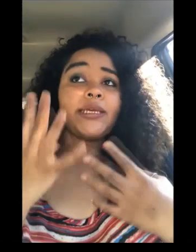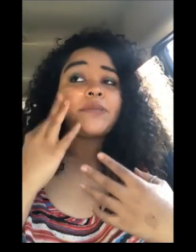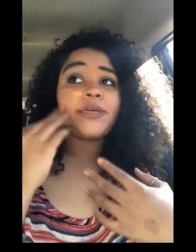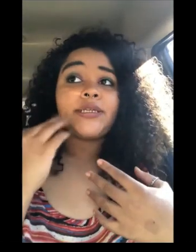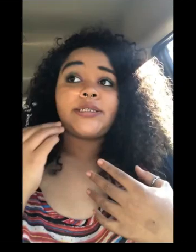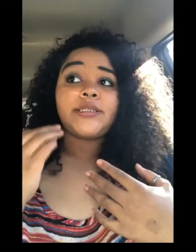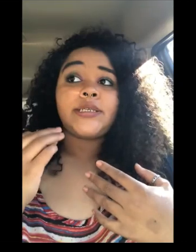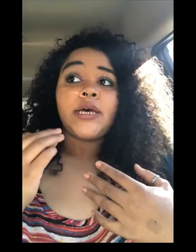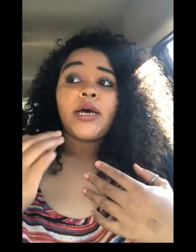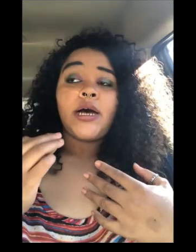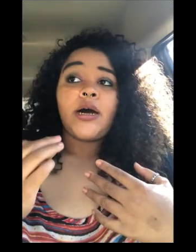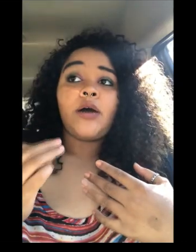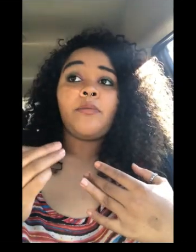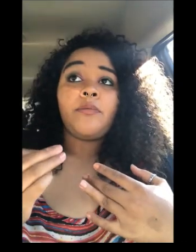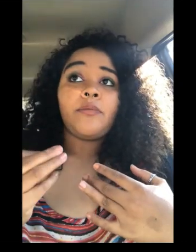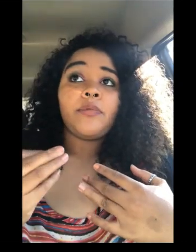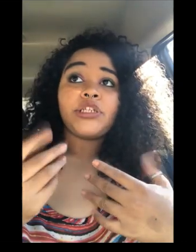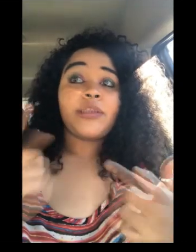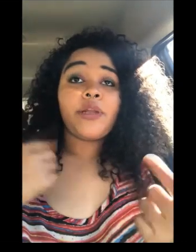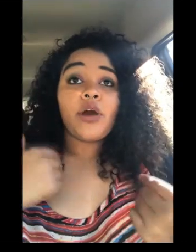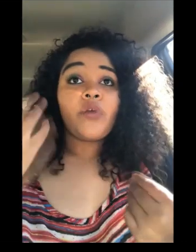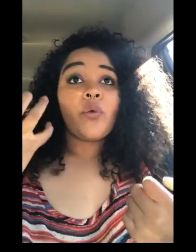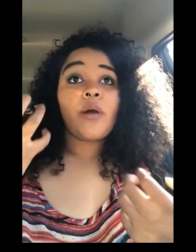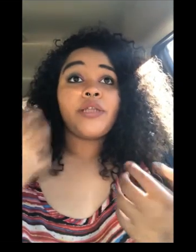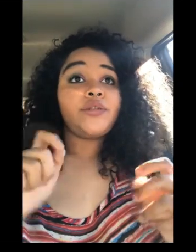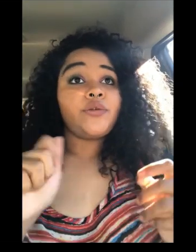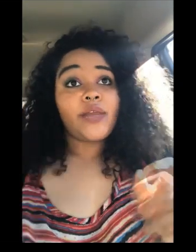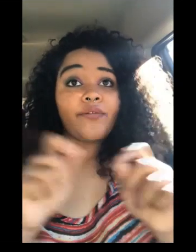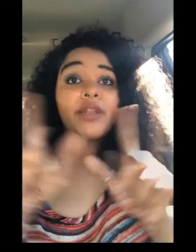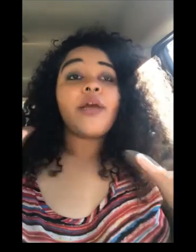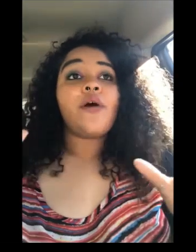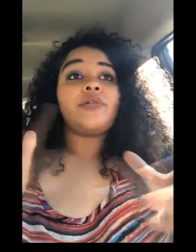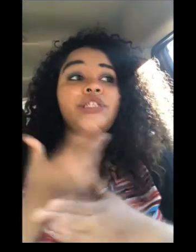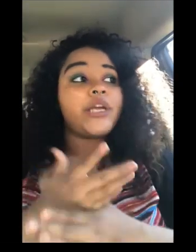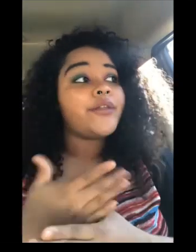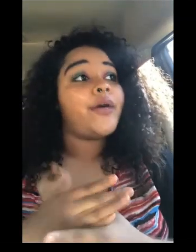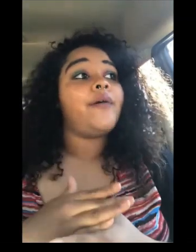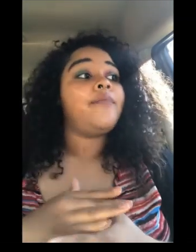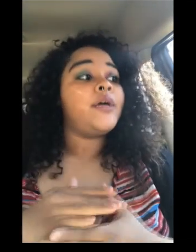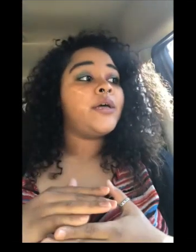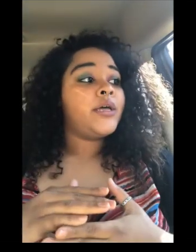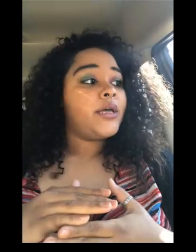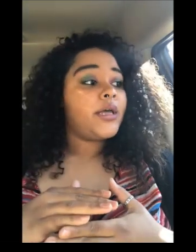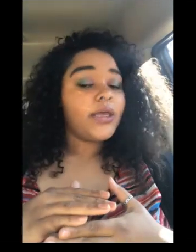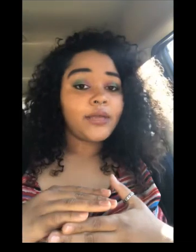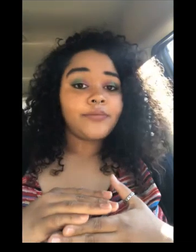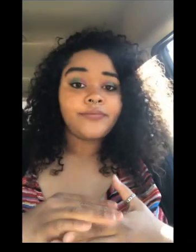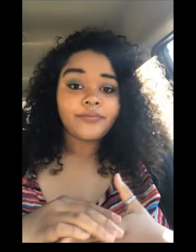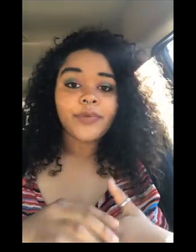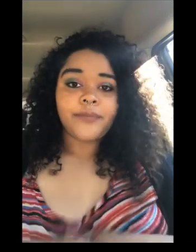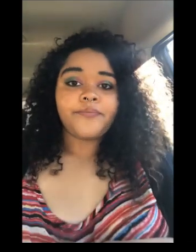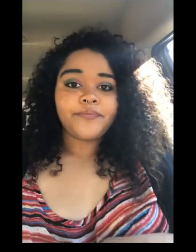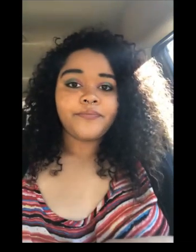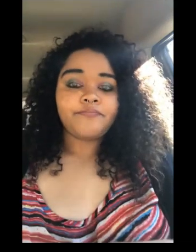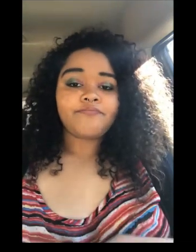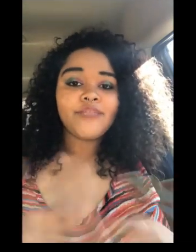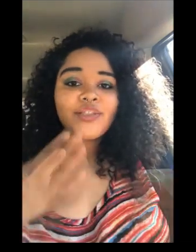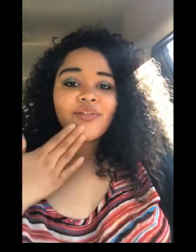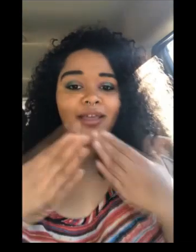experiences um just let me know if you want me to do another video to share them and yeah so thank